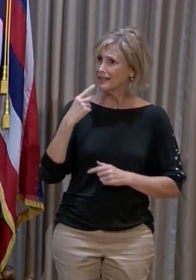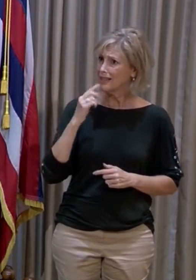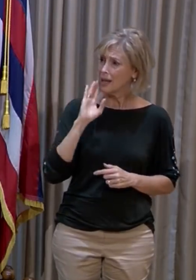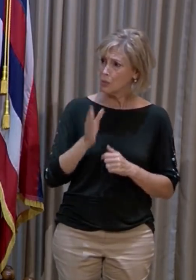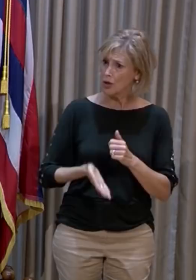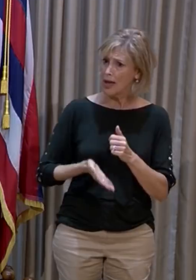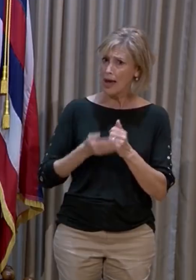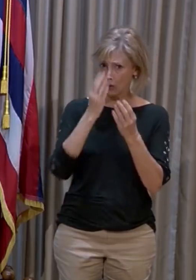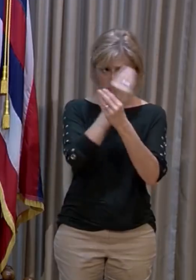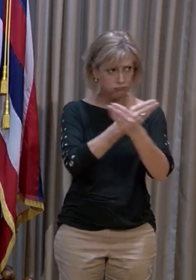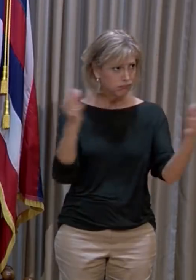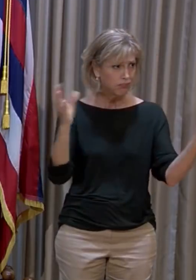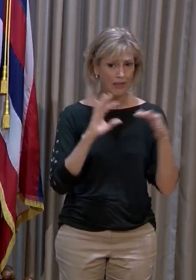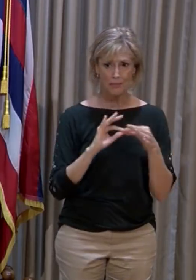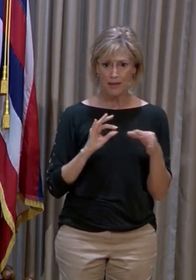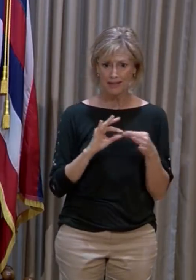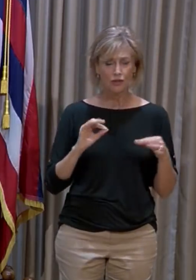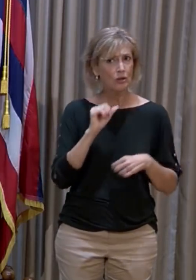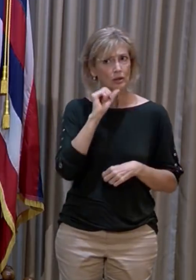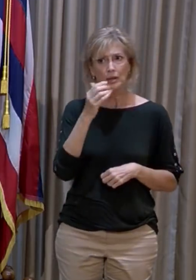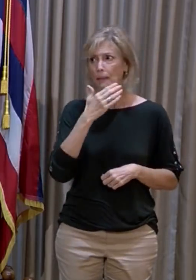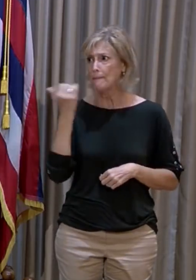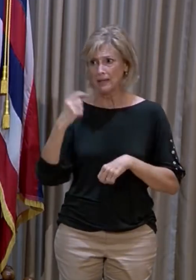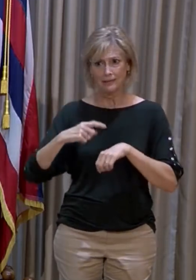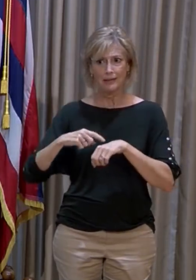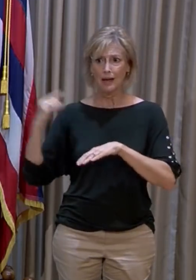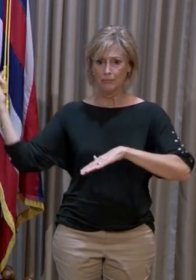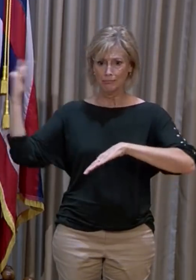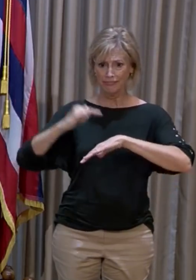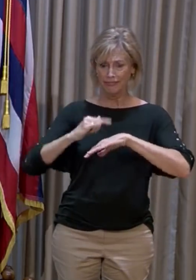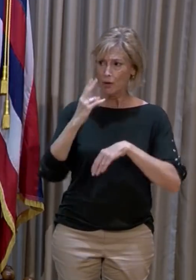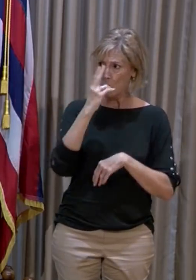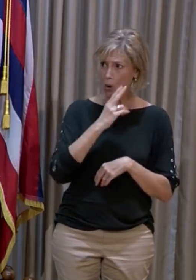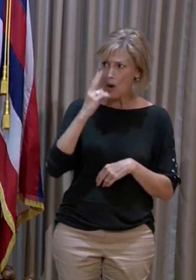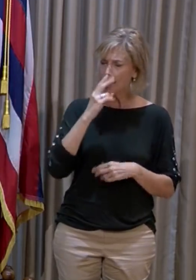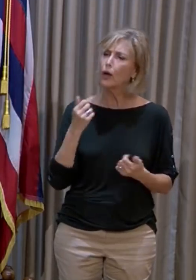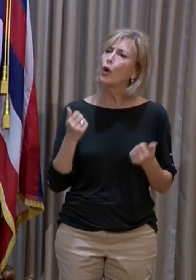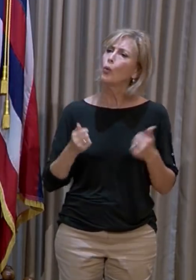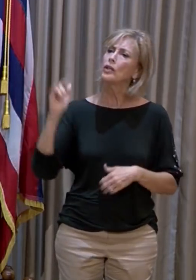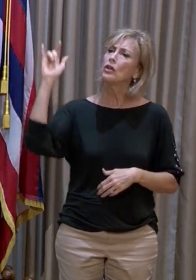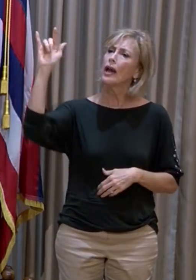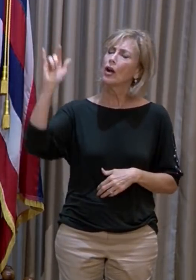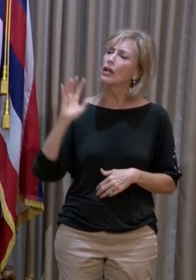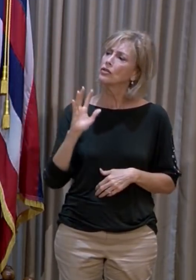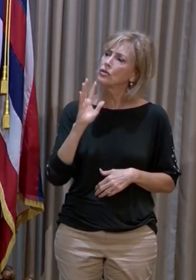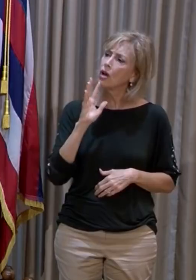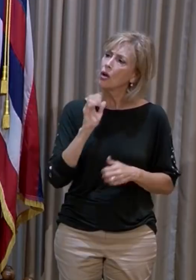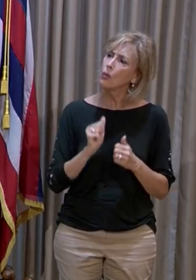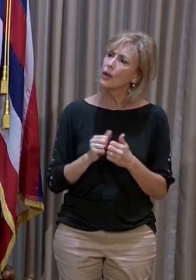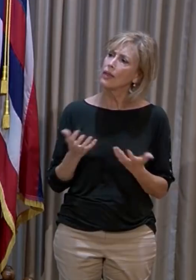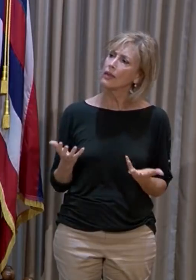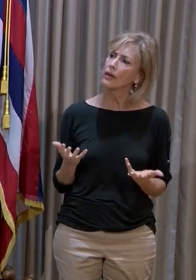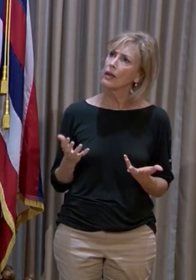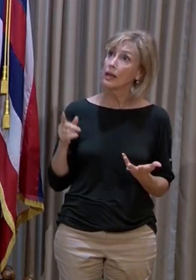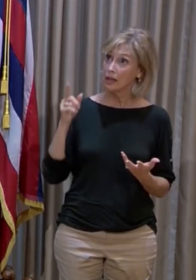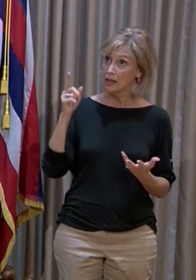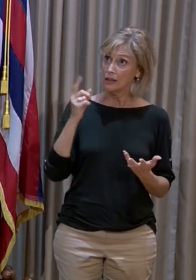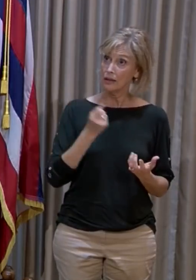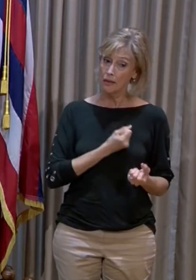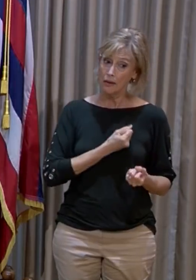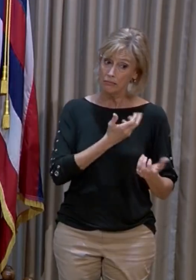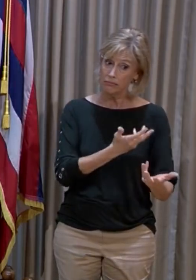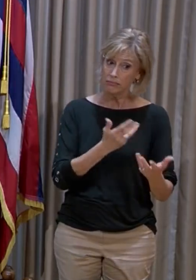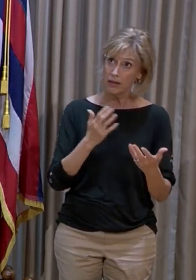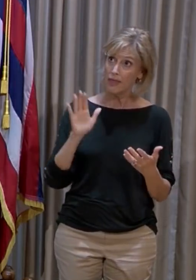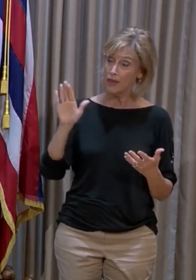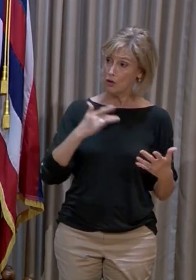amplify the message that this isn't the best time to come here. Which airlines did you talk to and did they express the concern